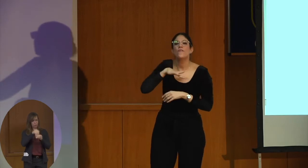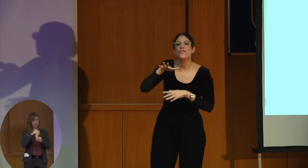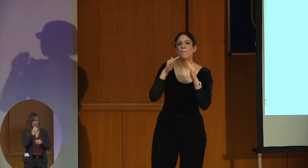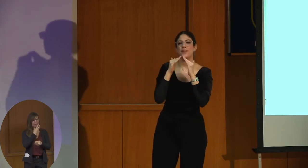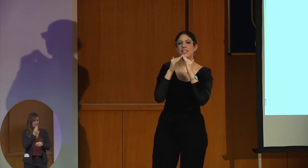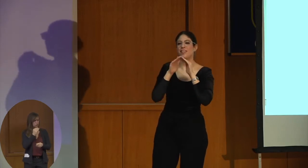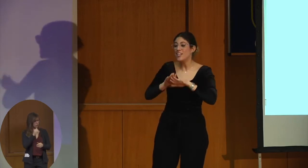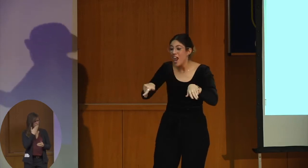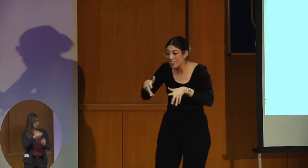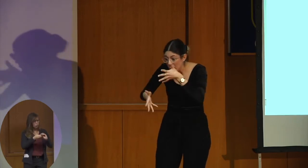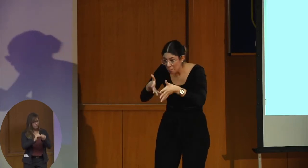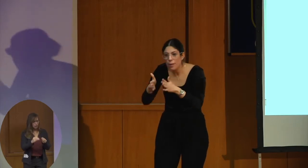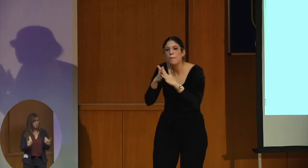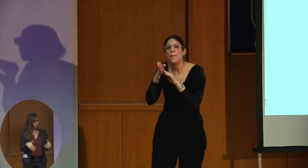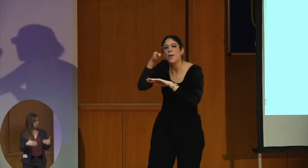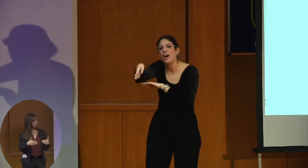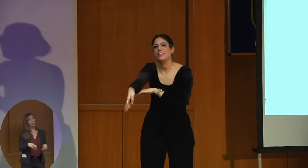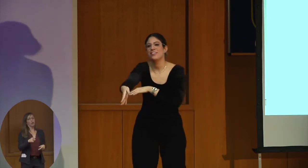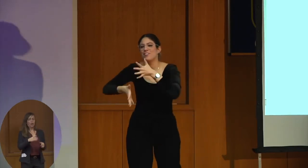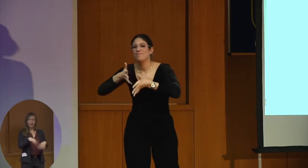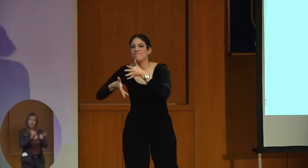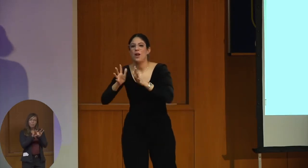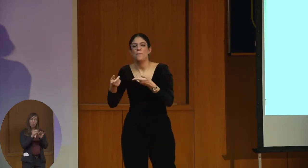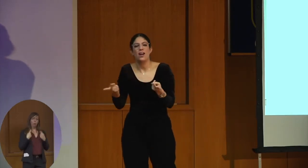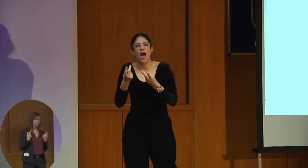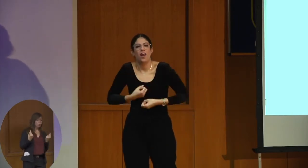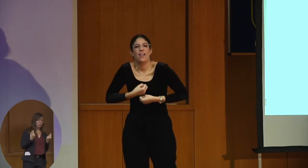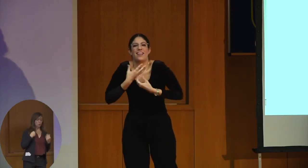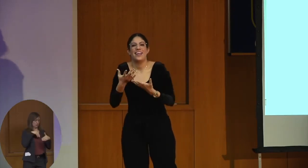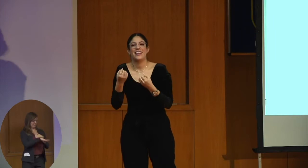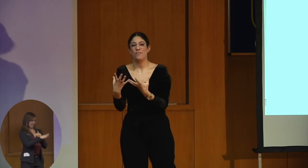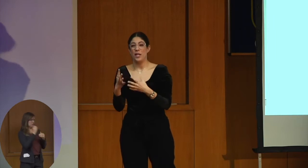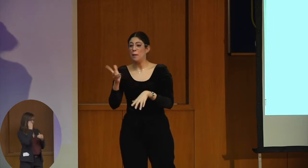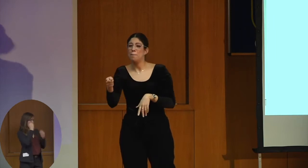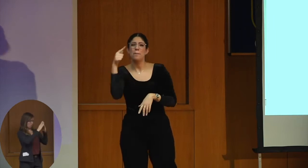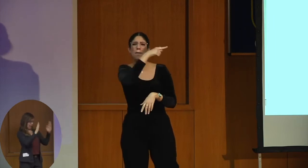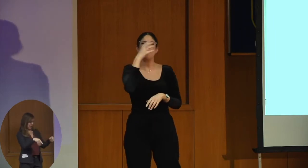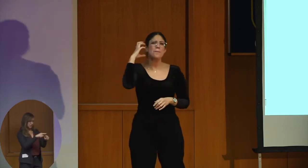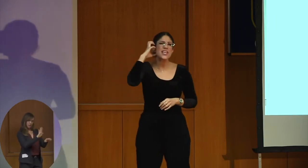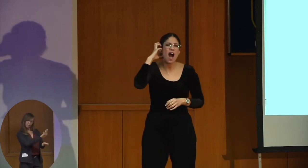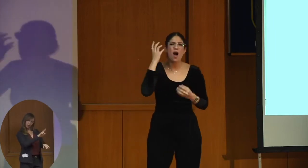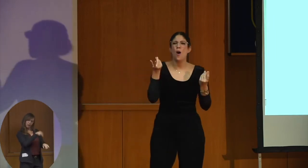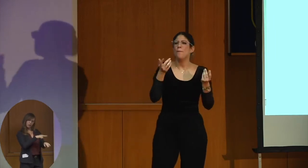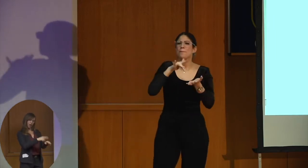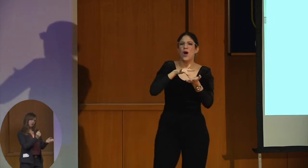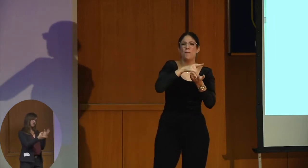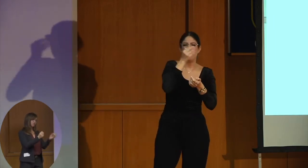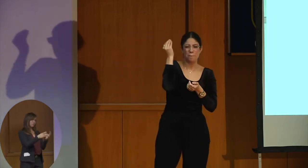So, what was important for us, when we went to visit them, is to go to their homes, to the natural environment, where they feel free and